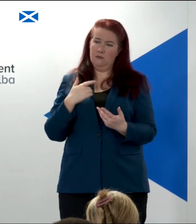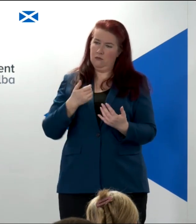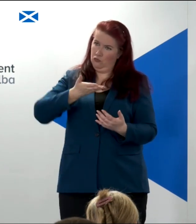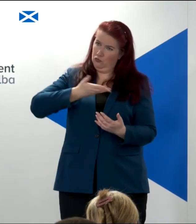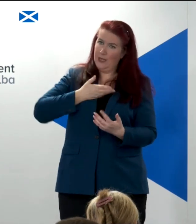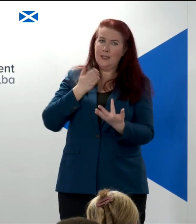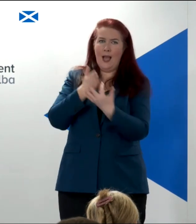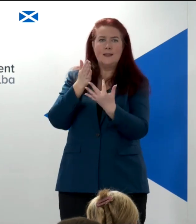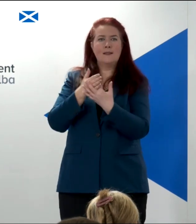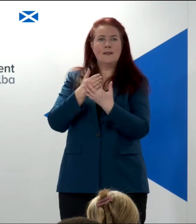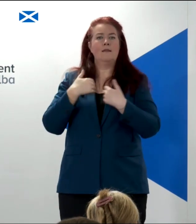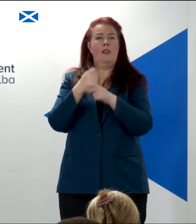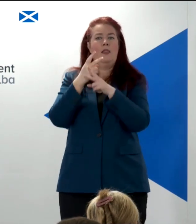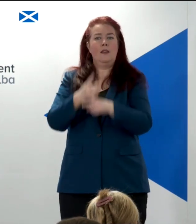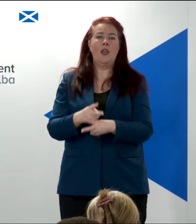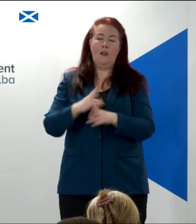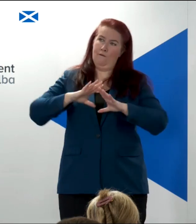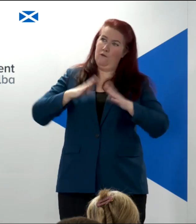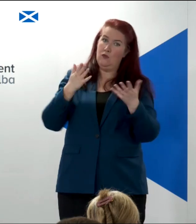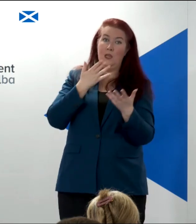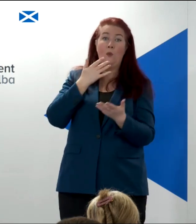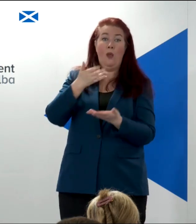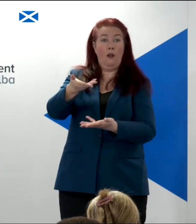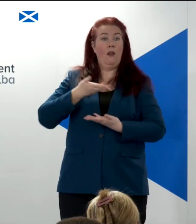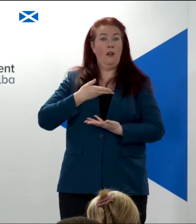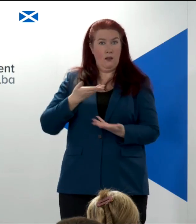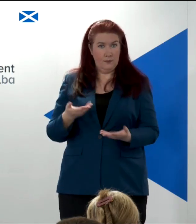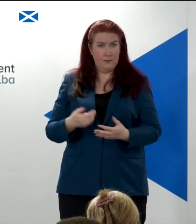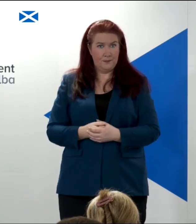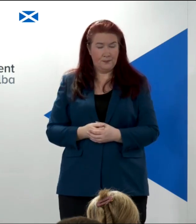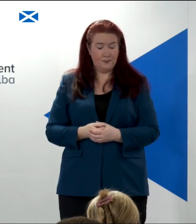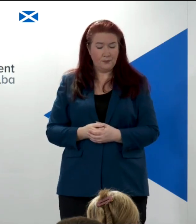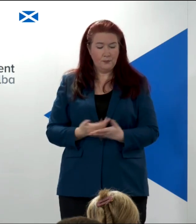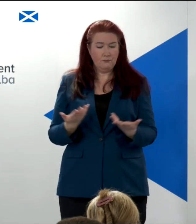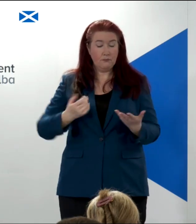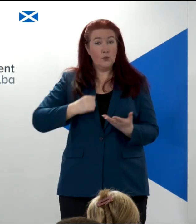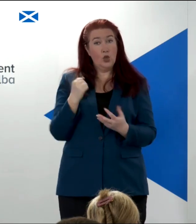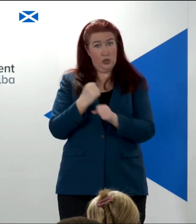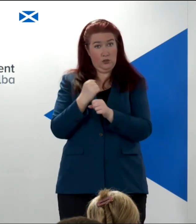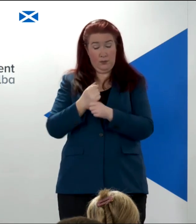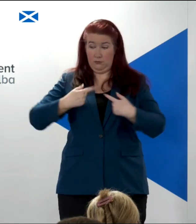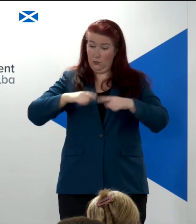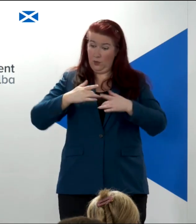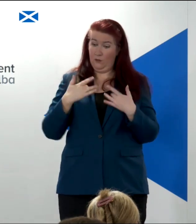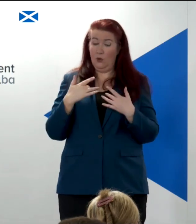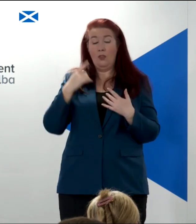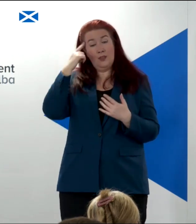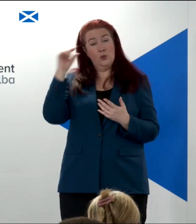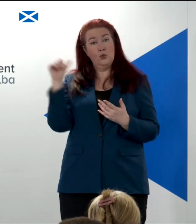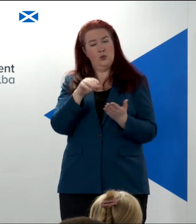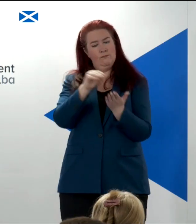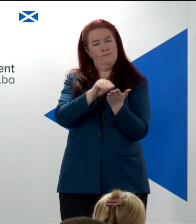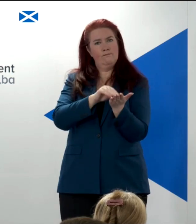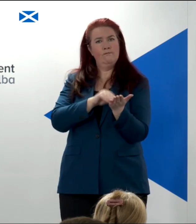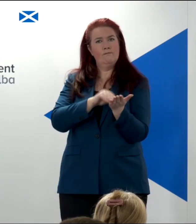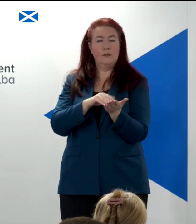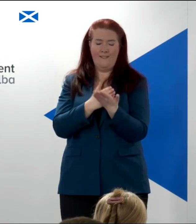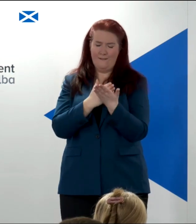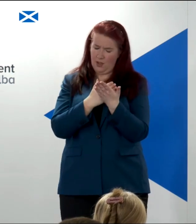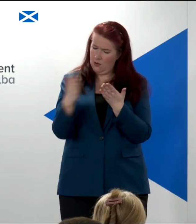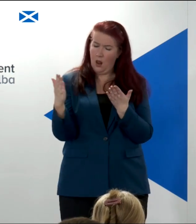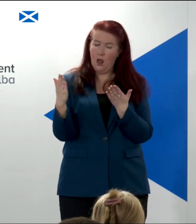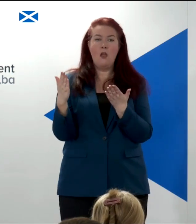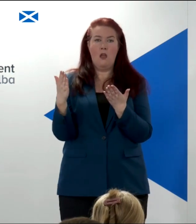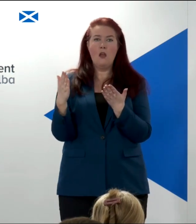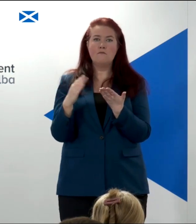which is free at the point of need. In the Scottish government's view, it should also include provisions stating very clearly